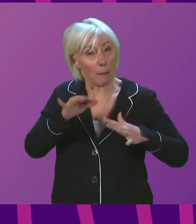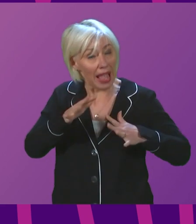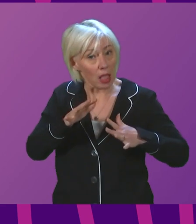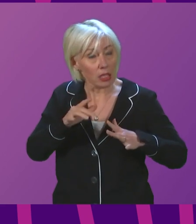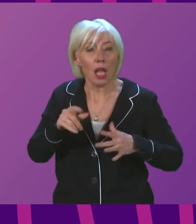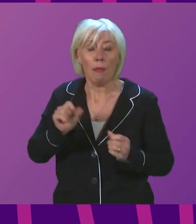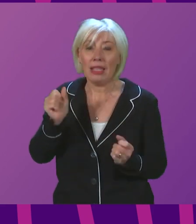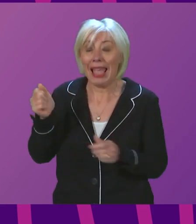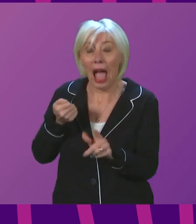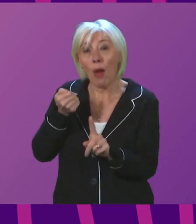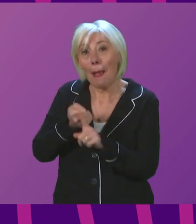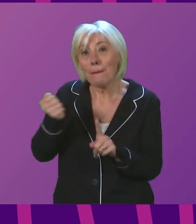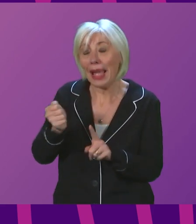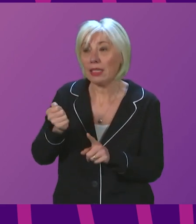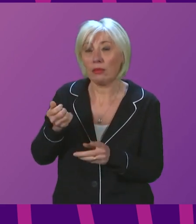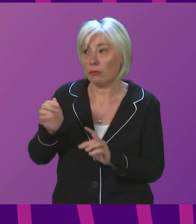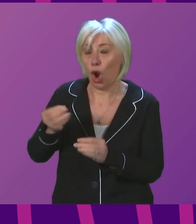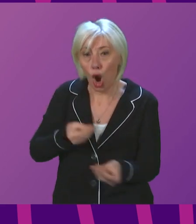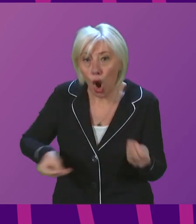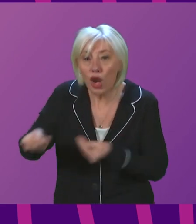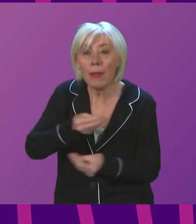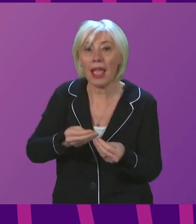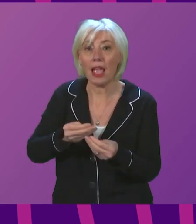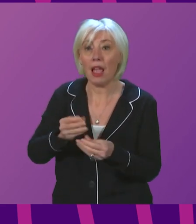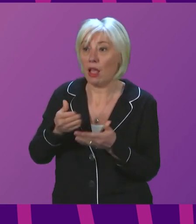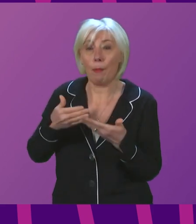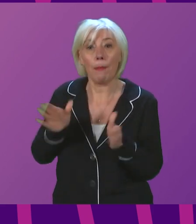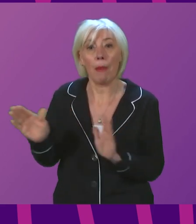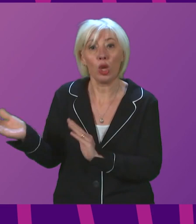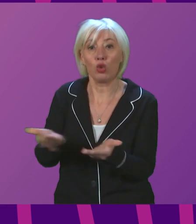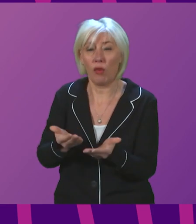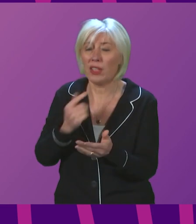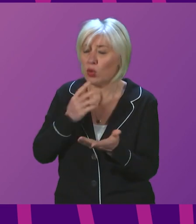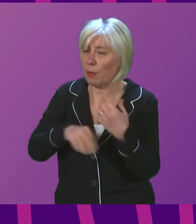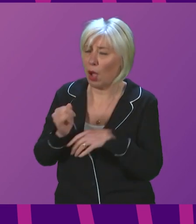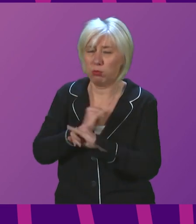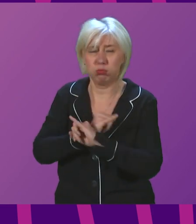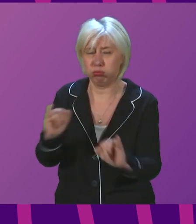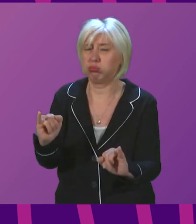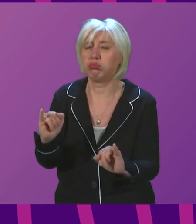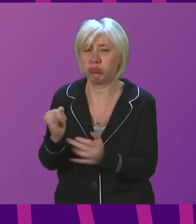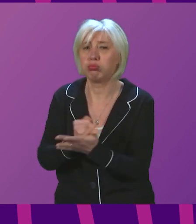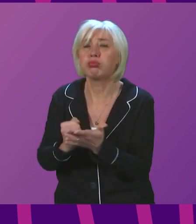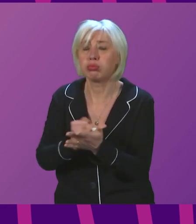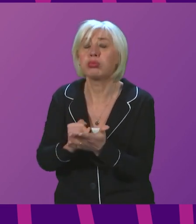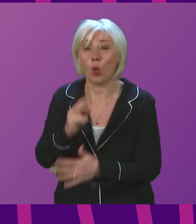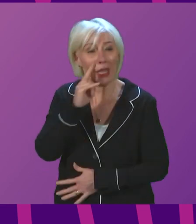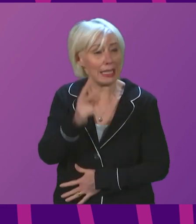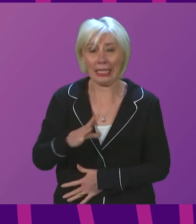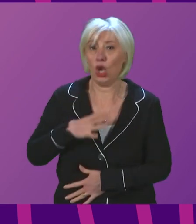services through sickness and isolation absences will be crippling. Indeed, are already starting to see this impact.